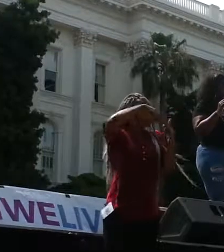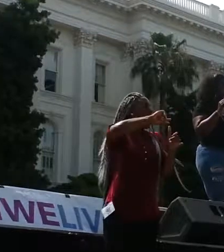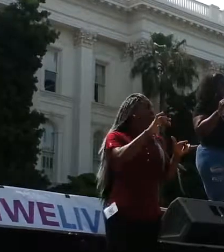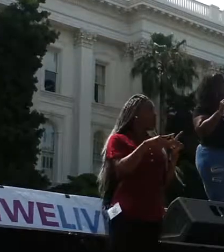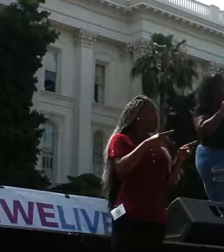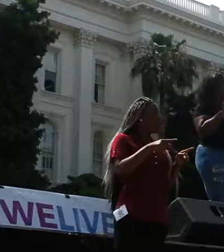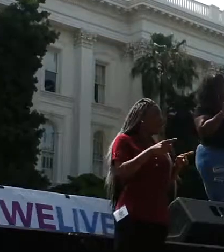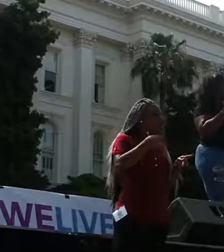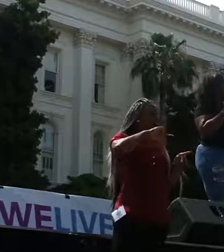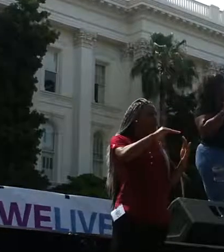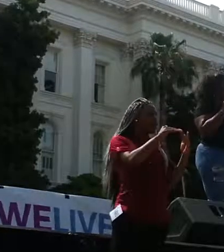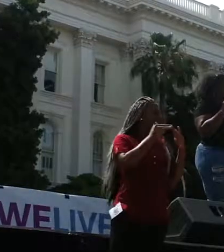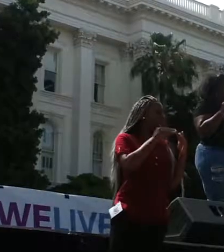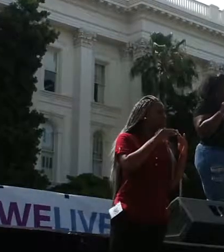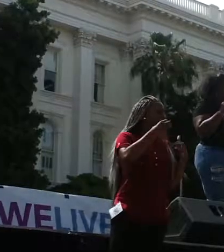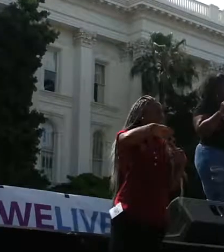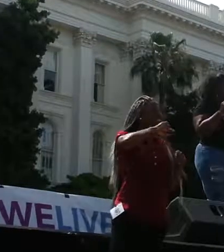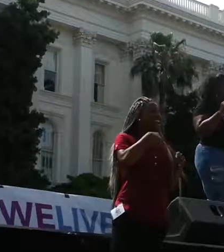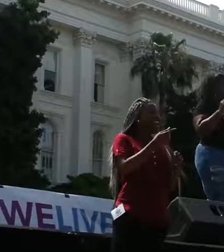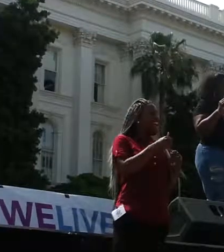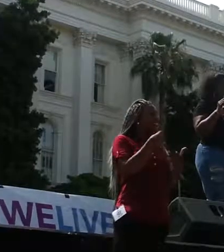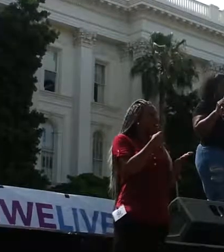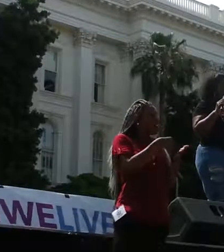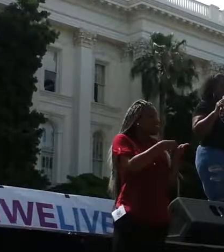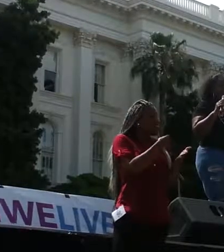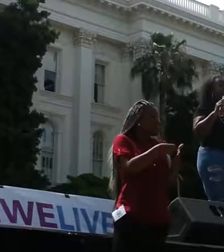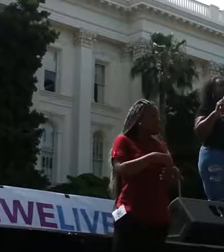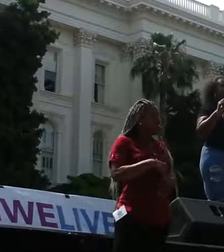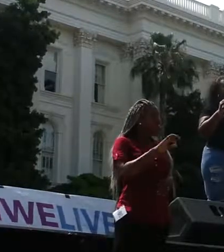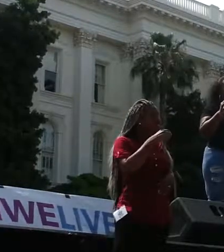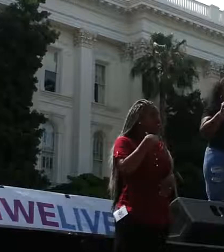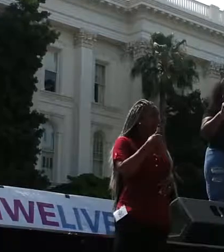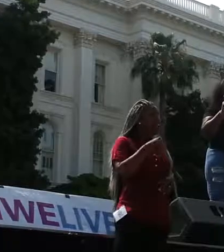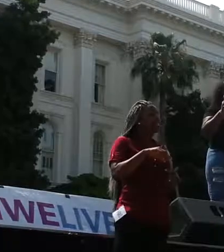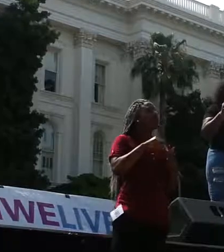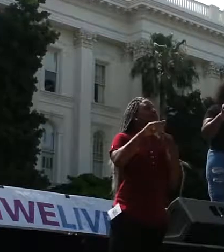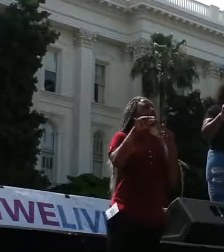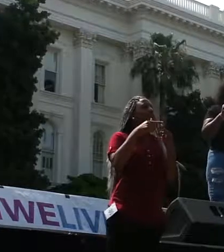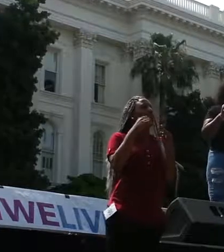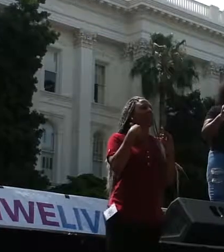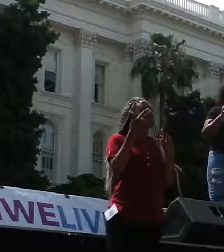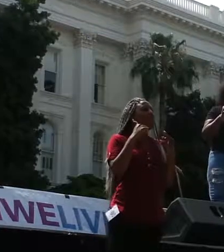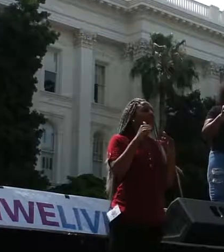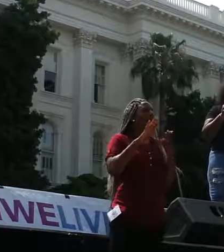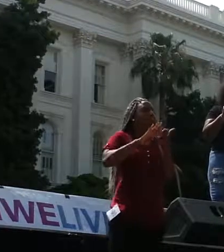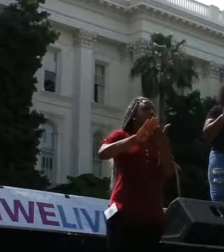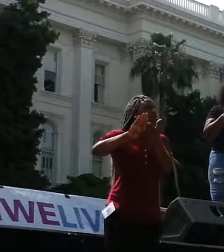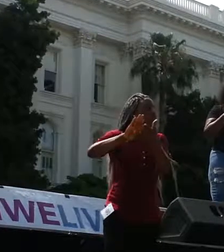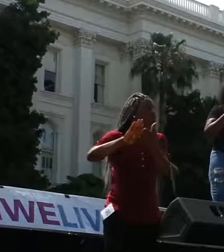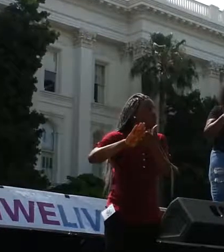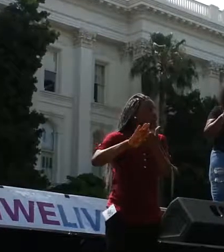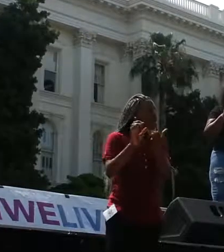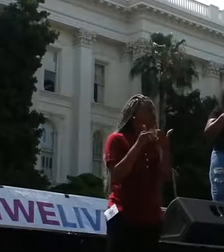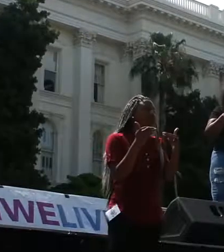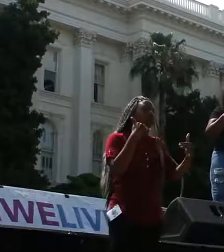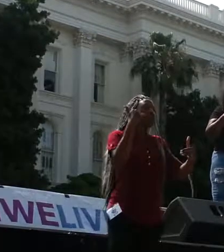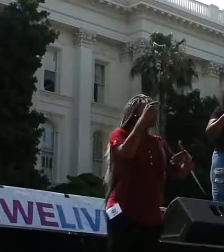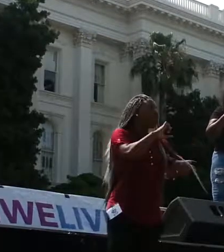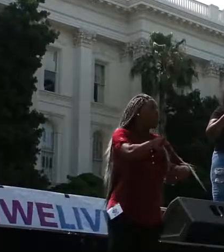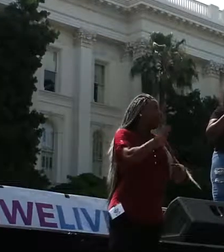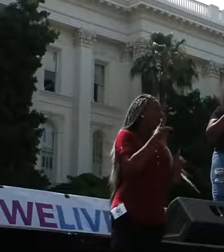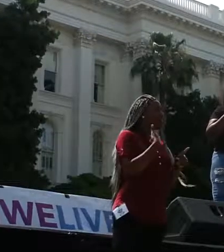people, our communities, and our tax dollars, especially when it comes to marginalization, over-policing, and